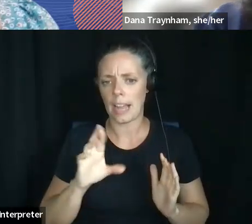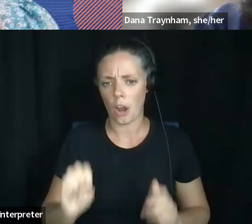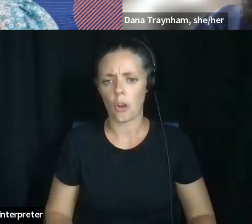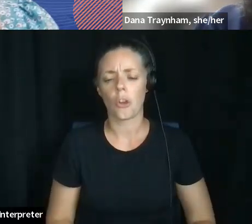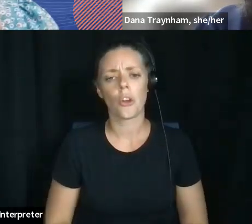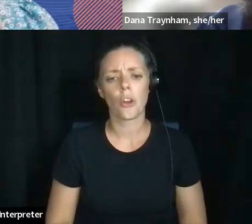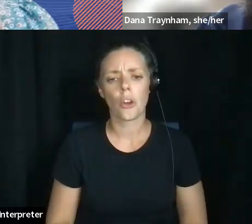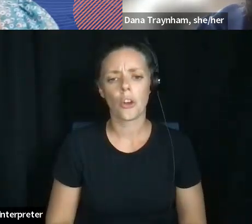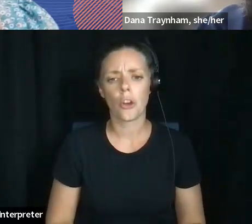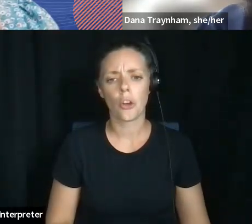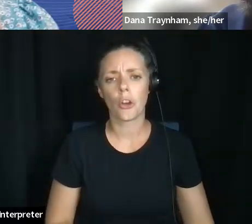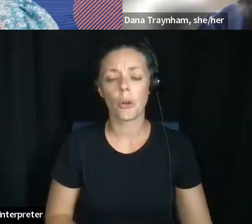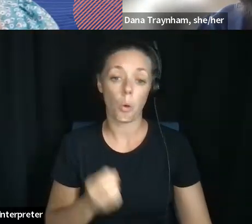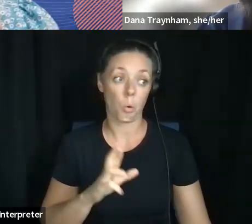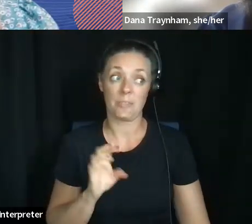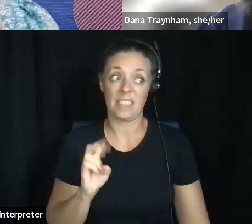Or even my life in general?